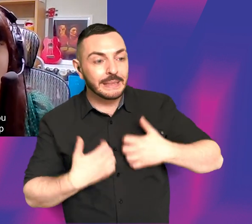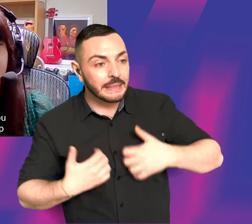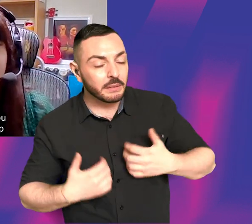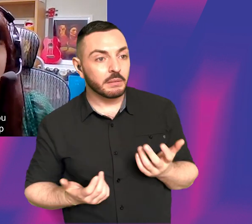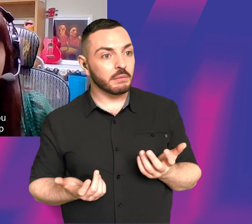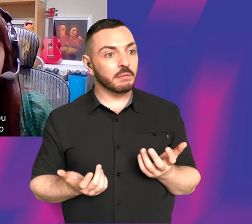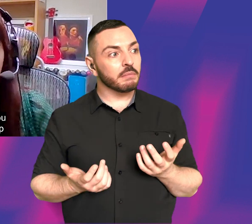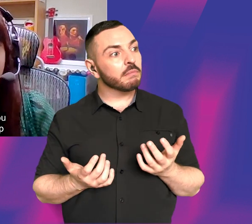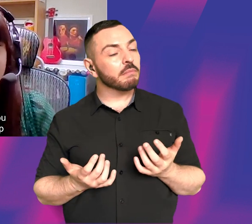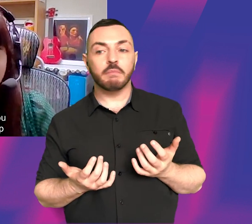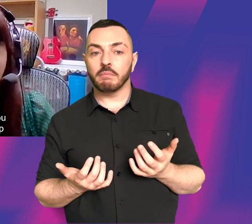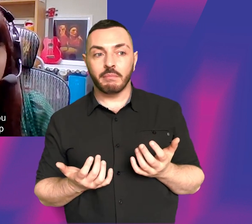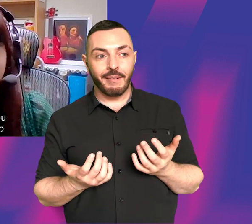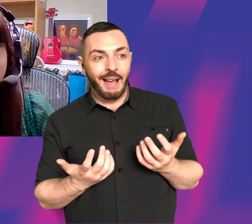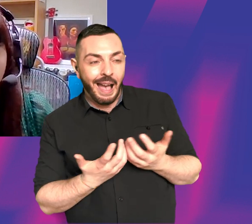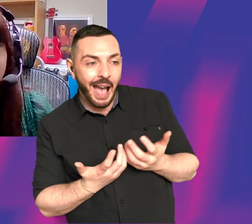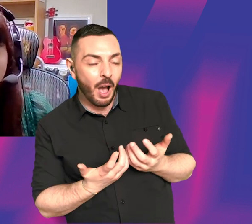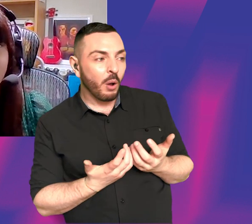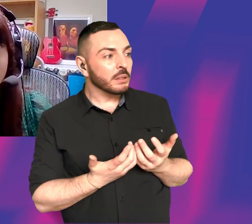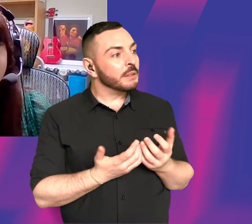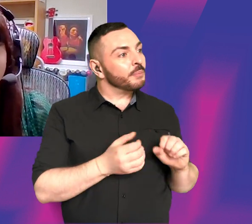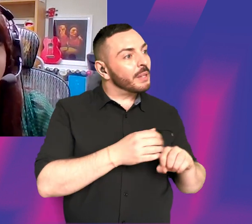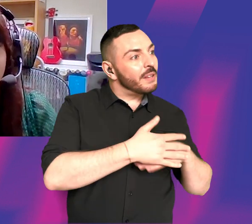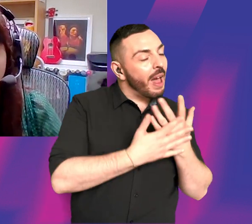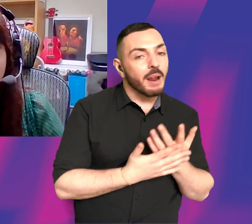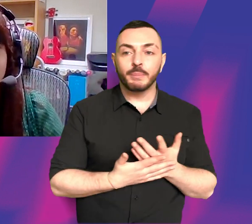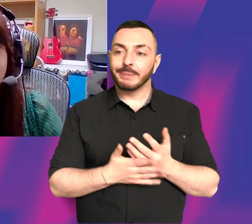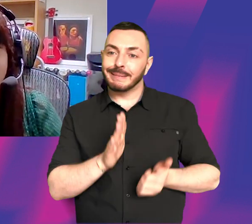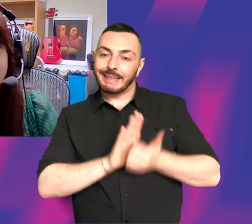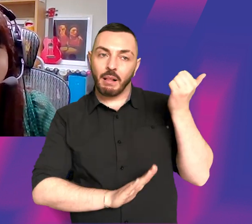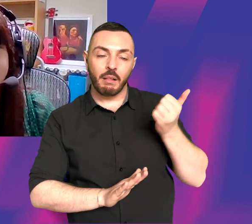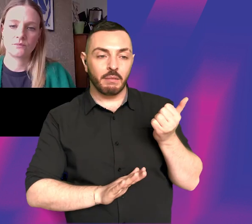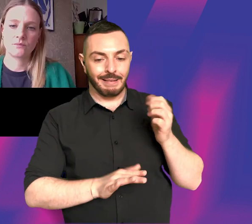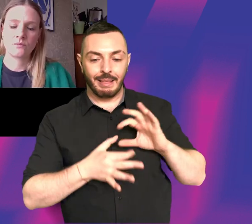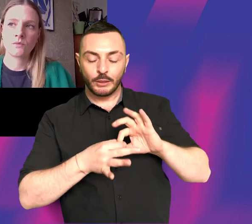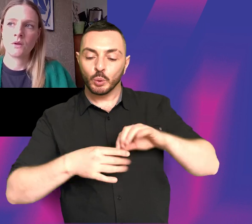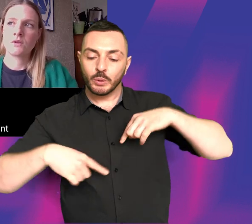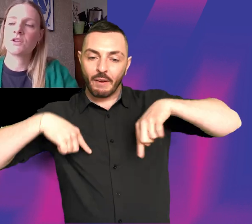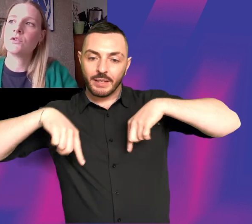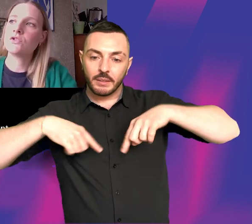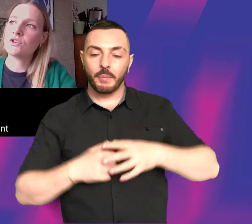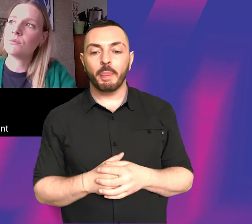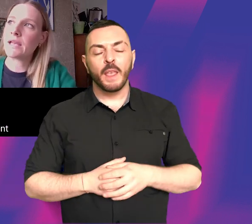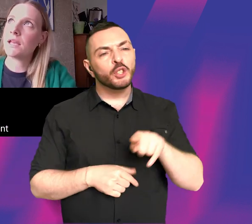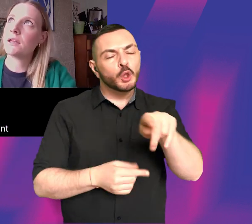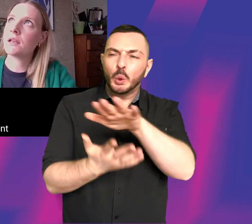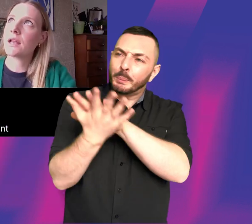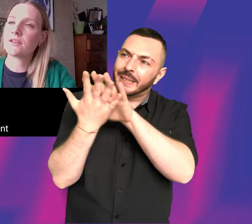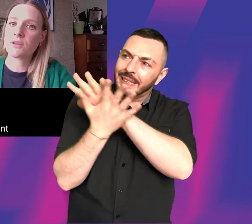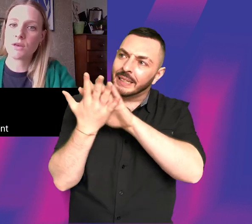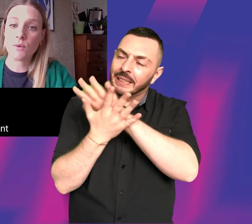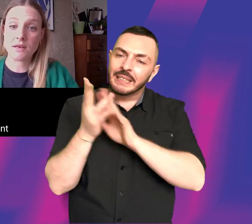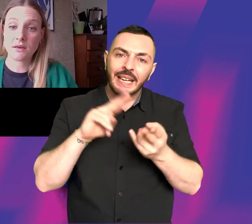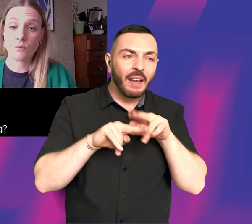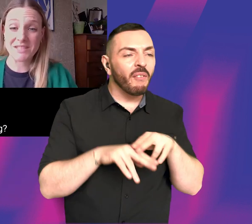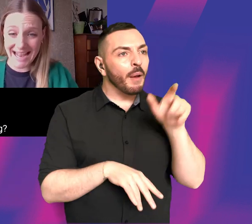you can do in another role to sort of help develop skills and knowledge about directing? So do you mean like